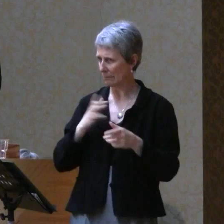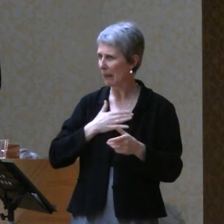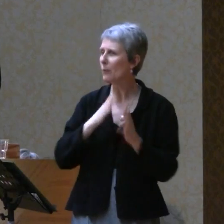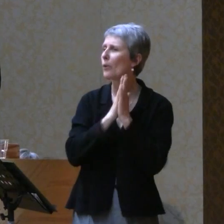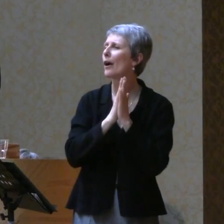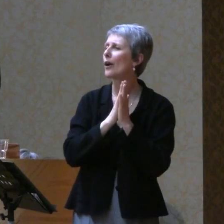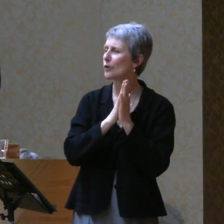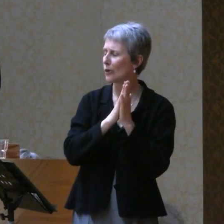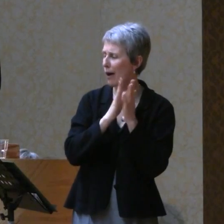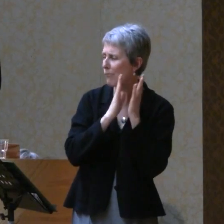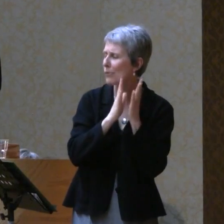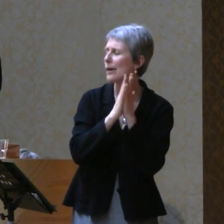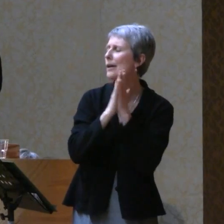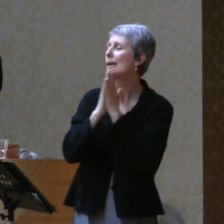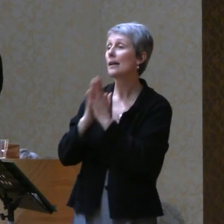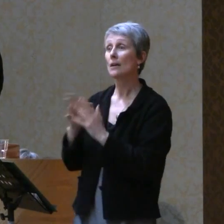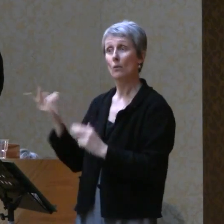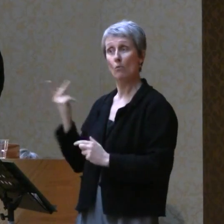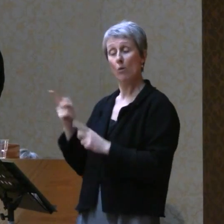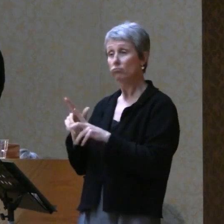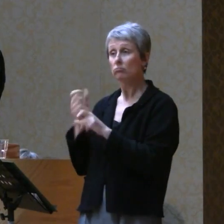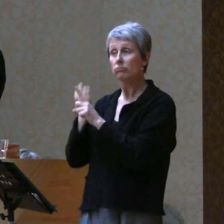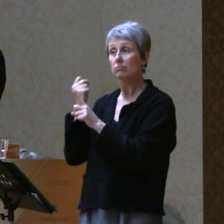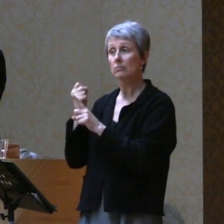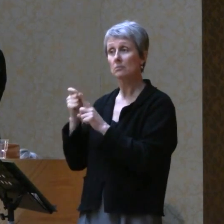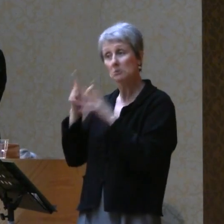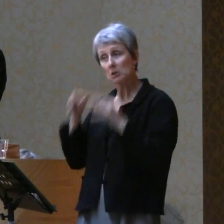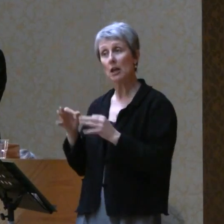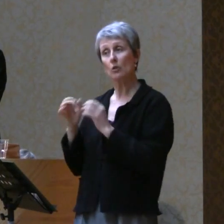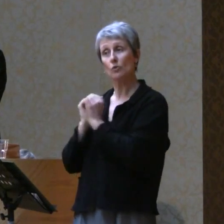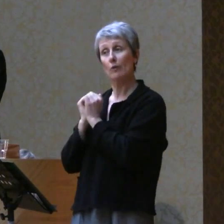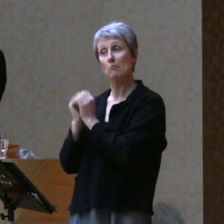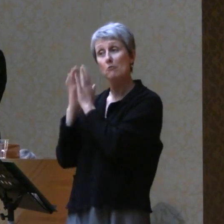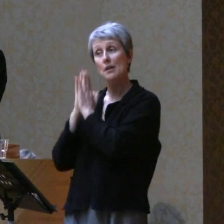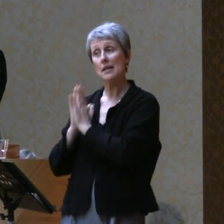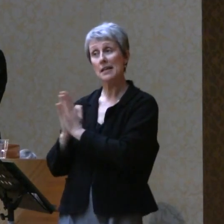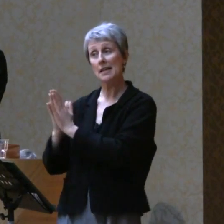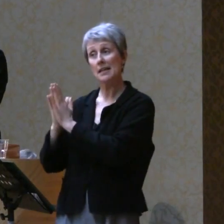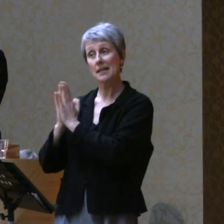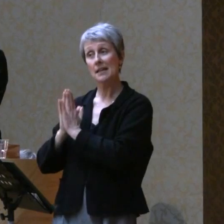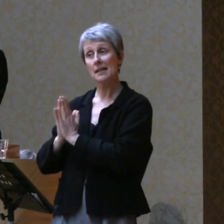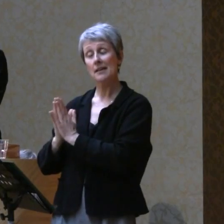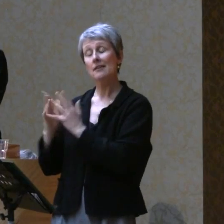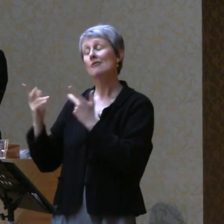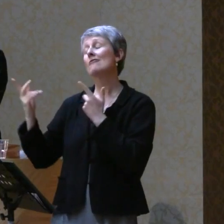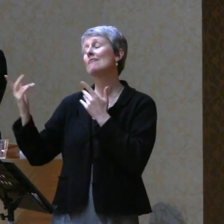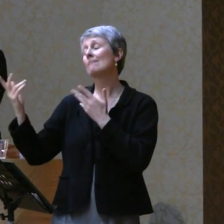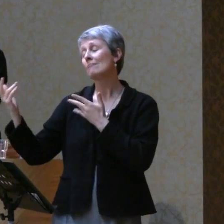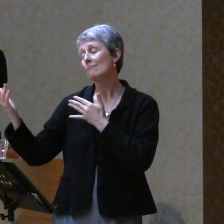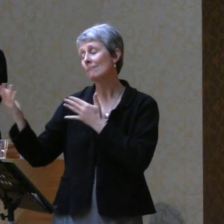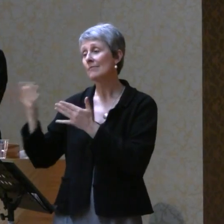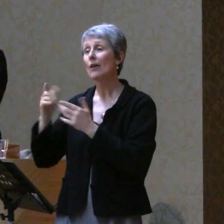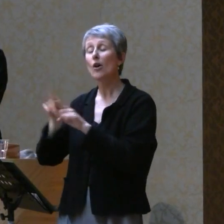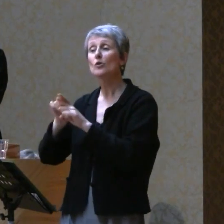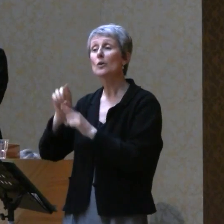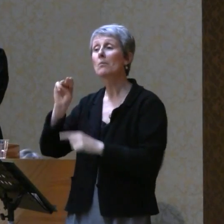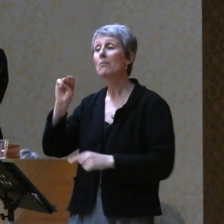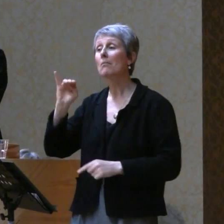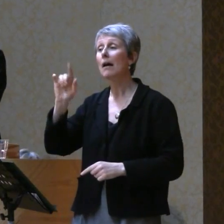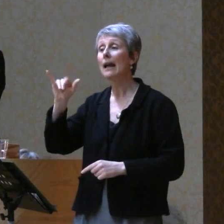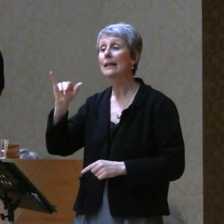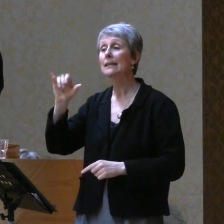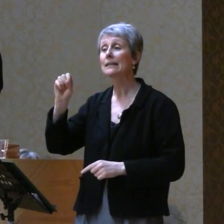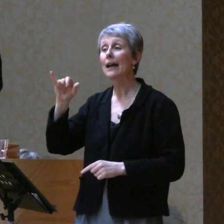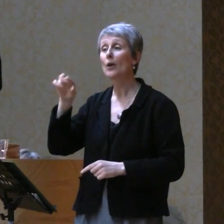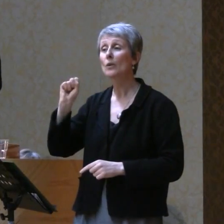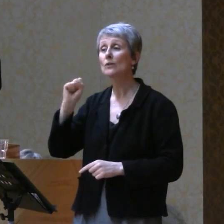And Jason wanted to pray with me right there, right on the spot. And yes, I led a prayer for my Osiris. I